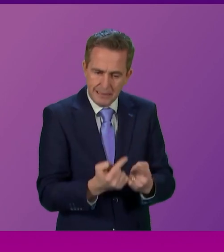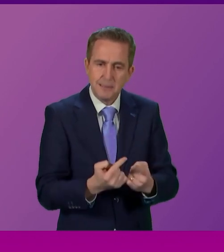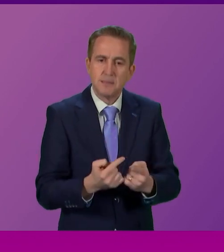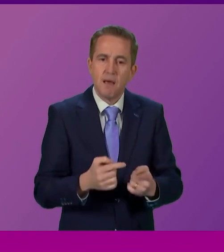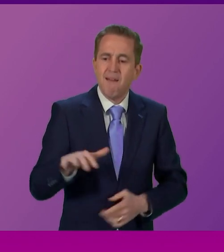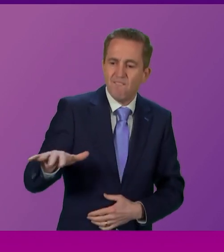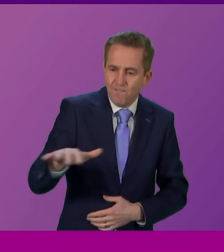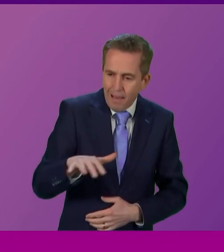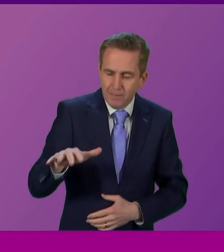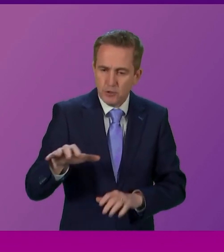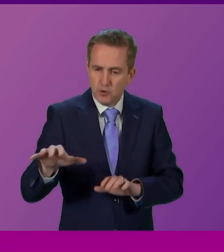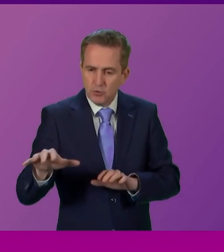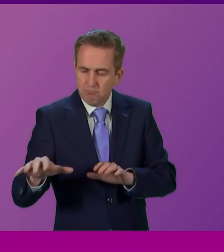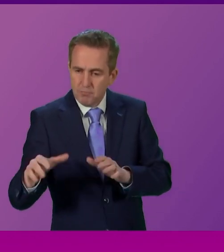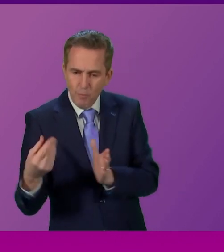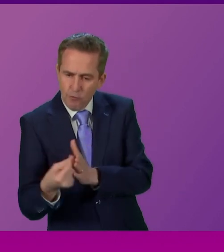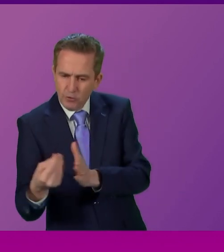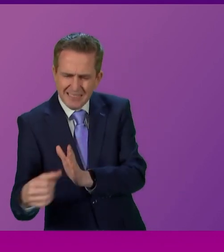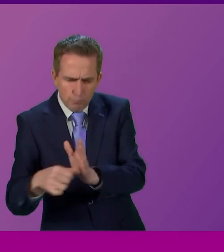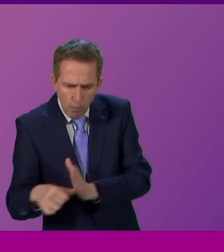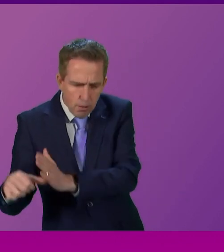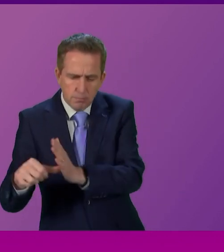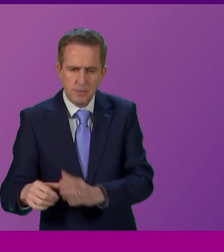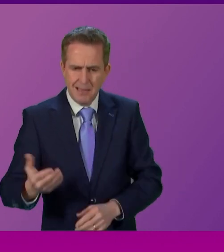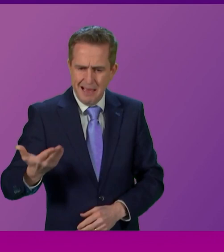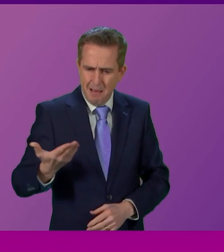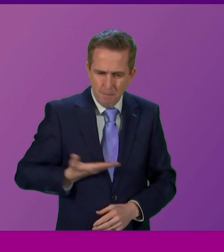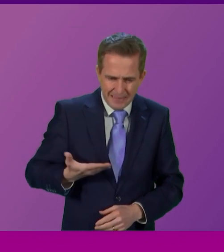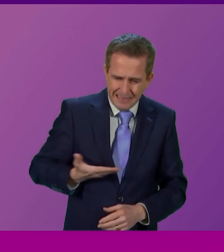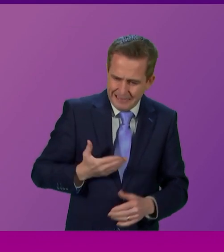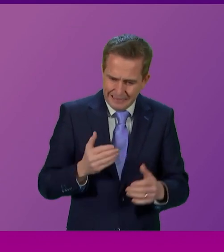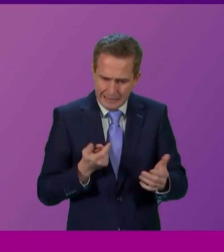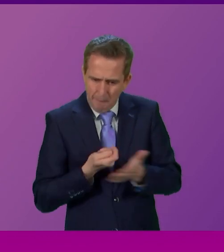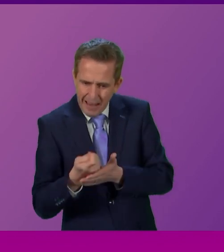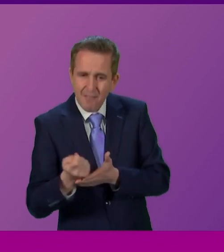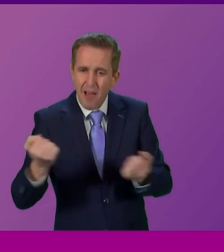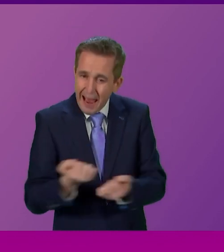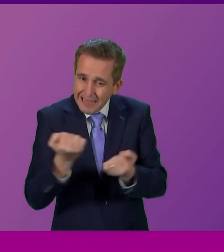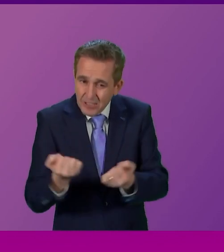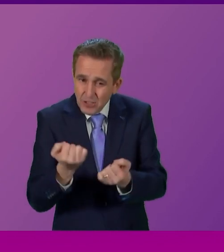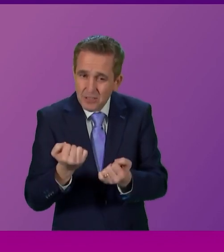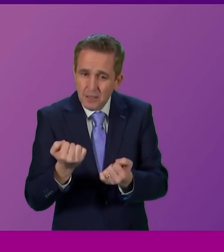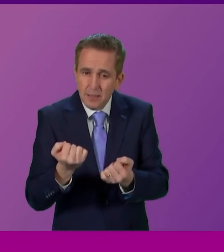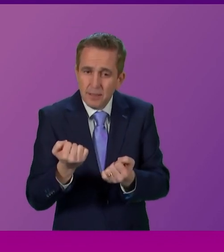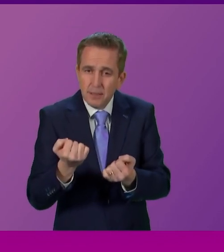hard by the cost of living crisis, businesses struggling with energy bills, or the